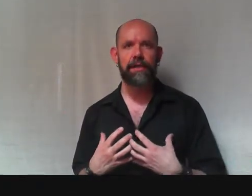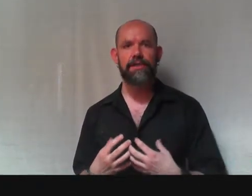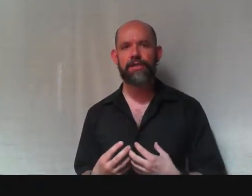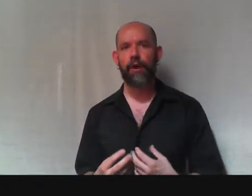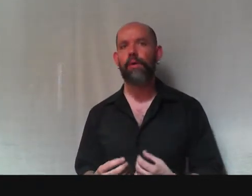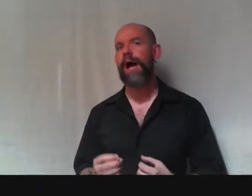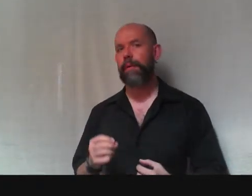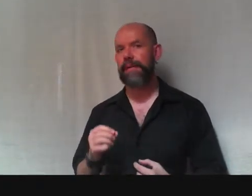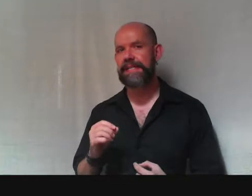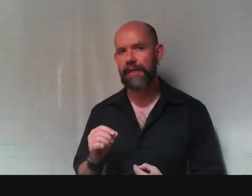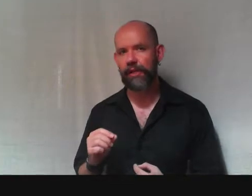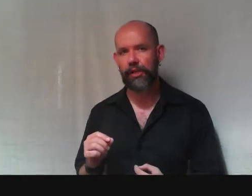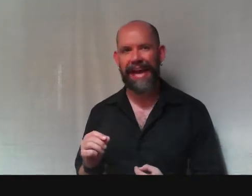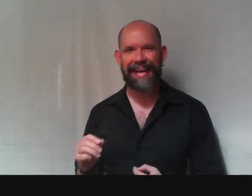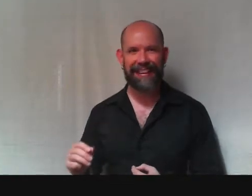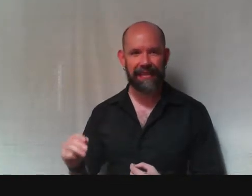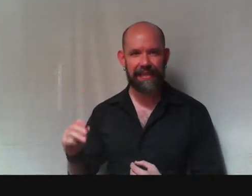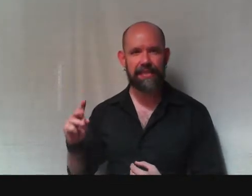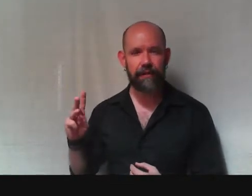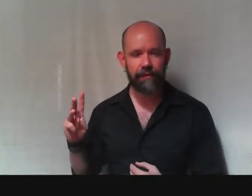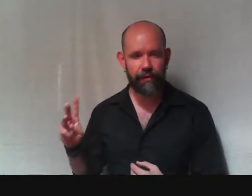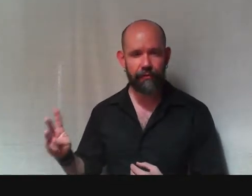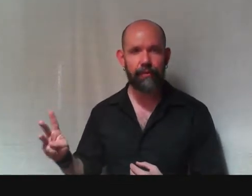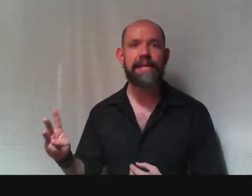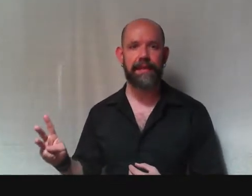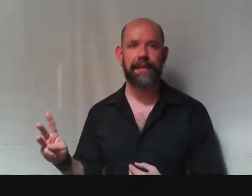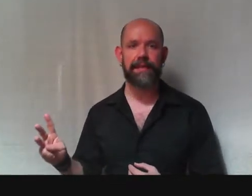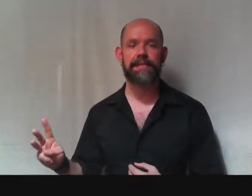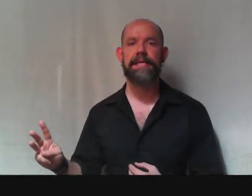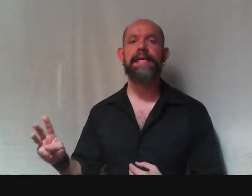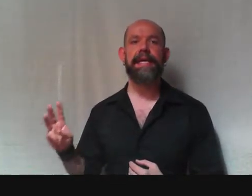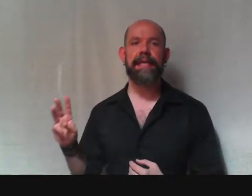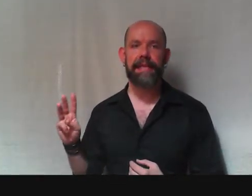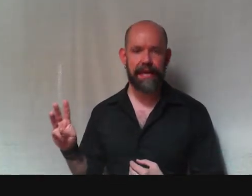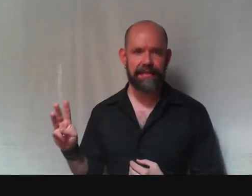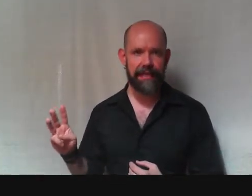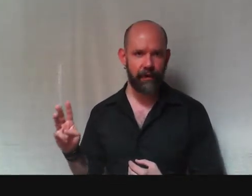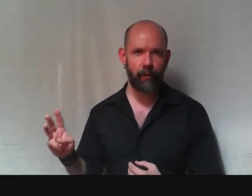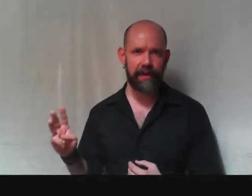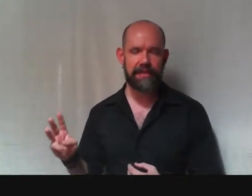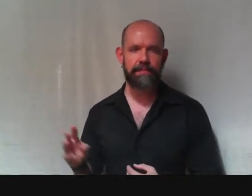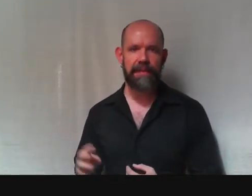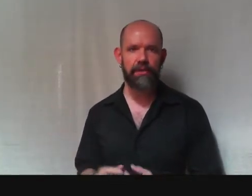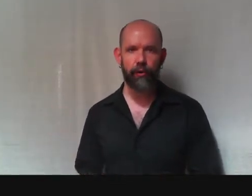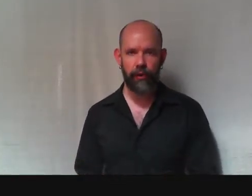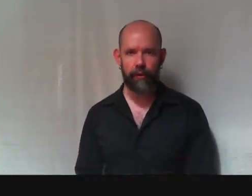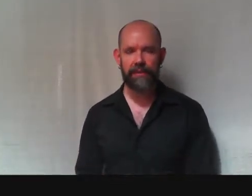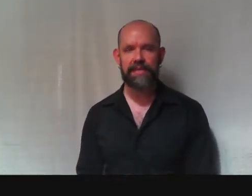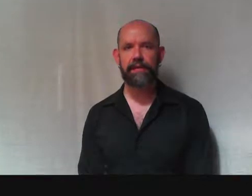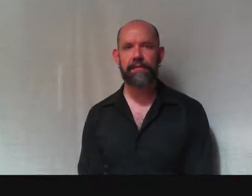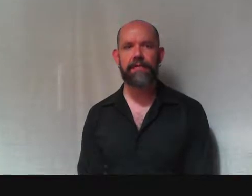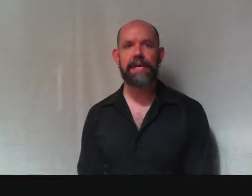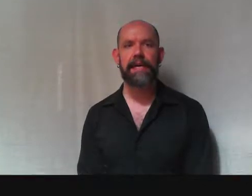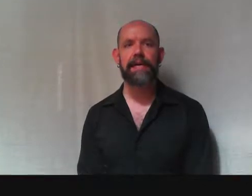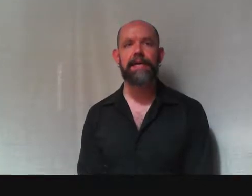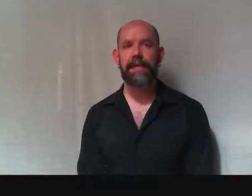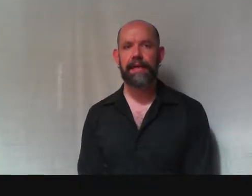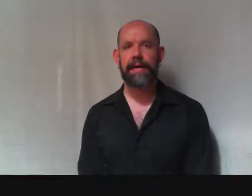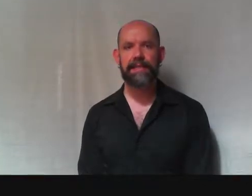So I want to take a look at the list of three things in the essay, What does it mean to orient oneself in thinking, that Kant